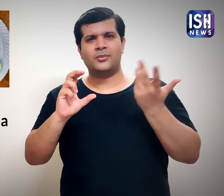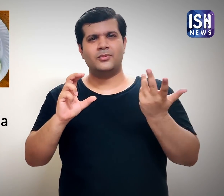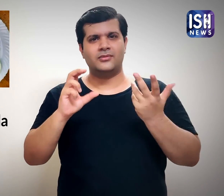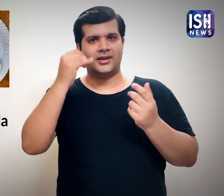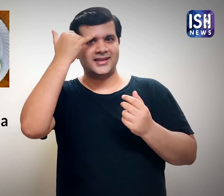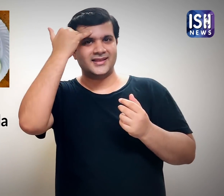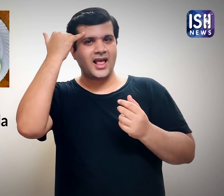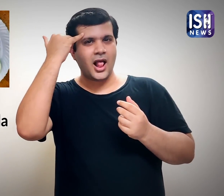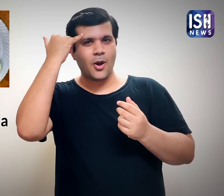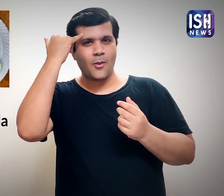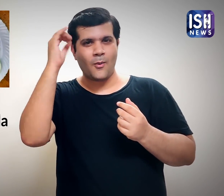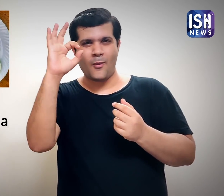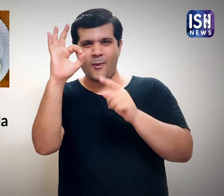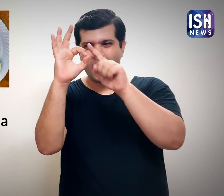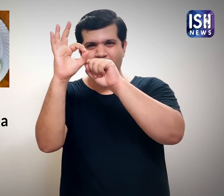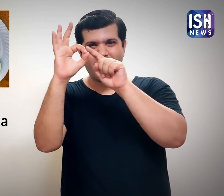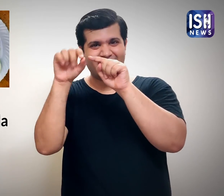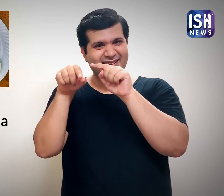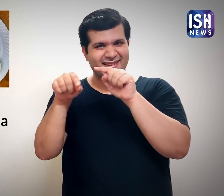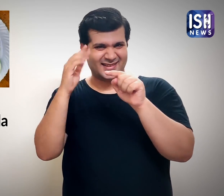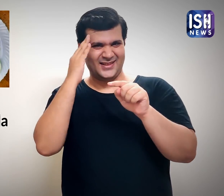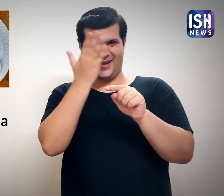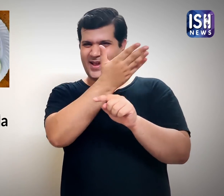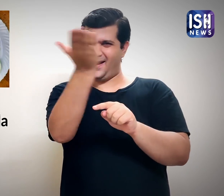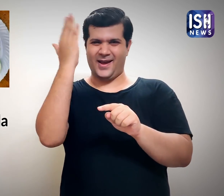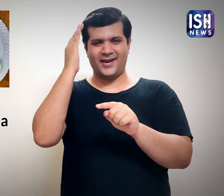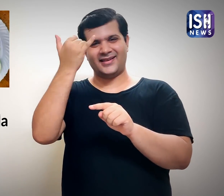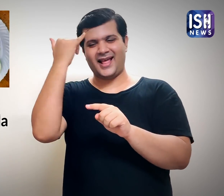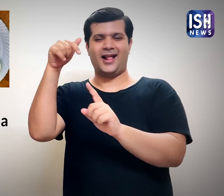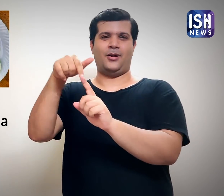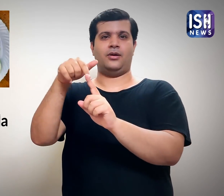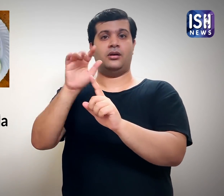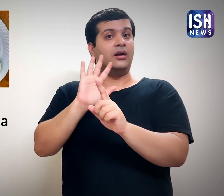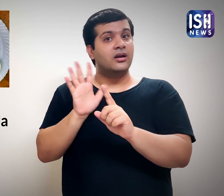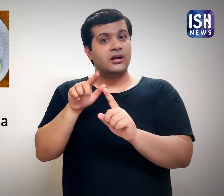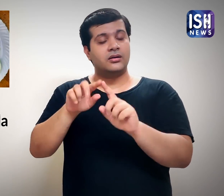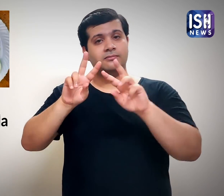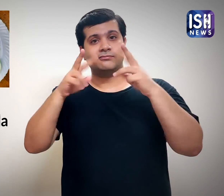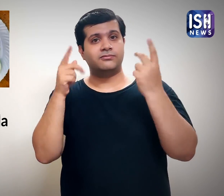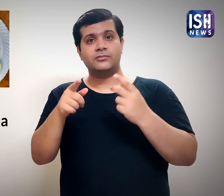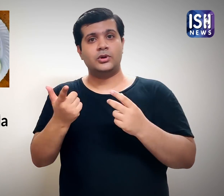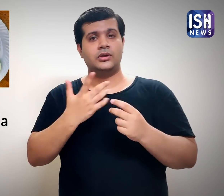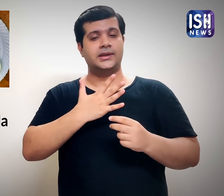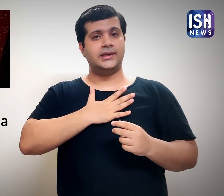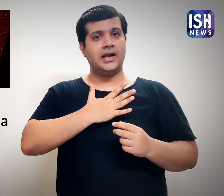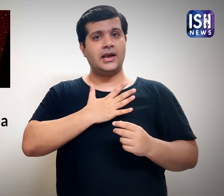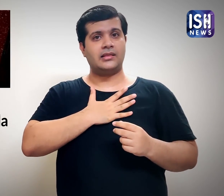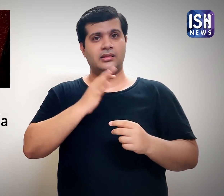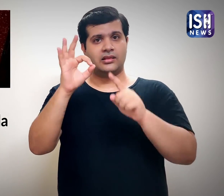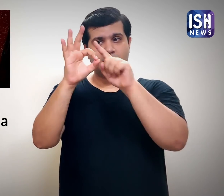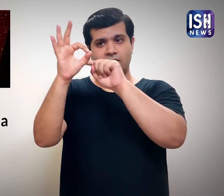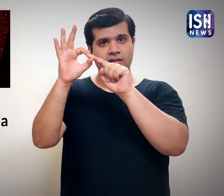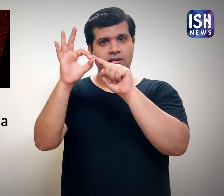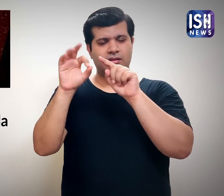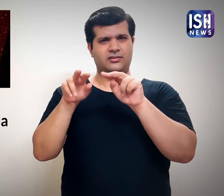Instead of laying eggs with the usual yellow yolk, their eggs had green yolks.